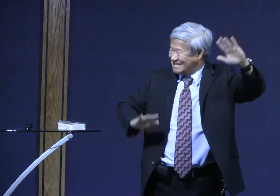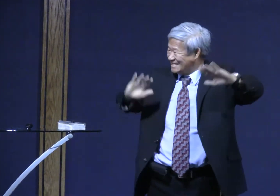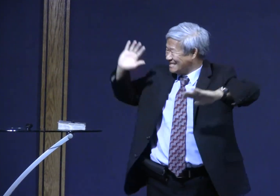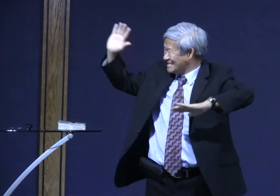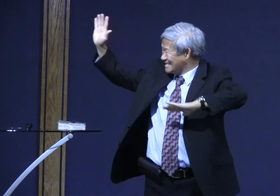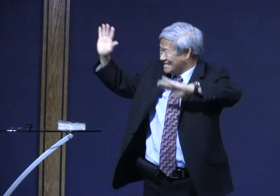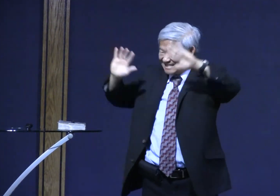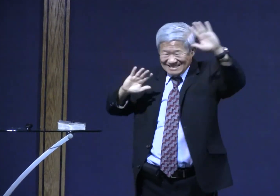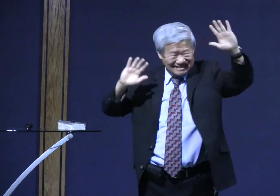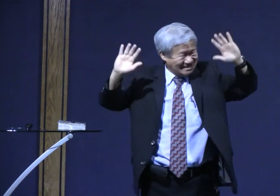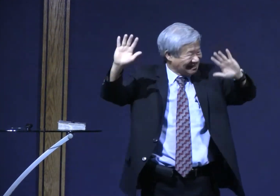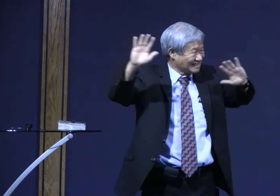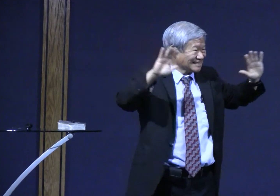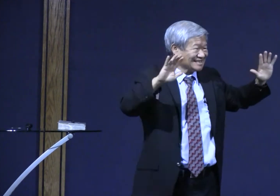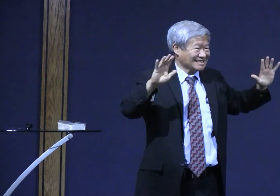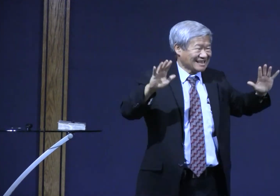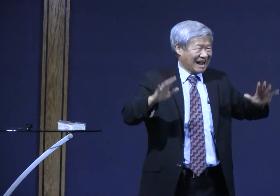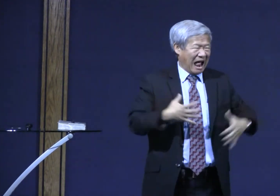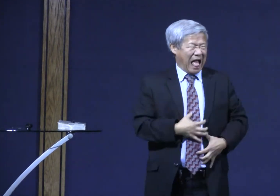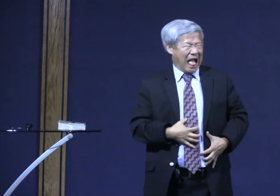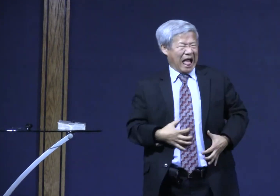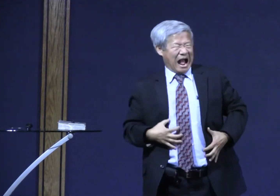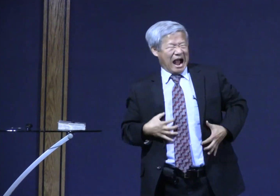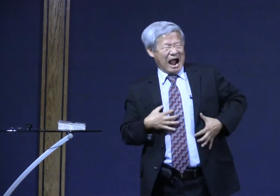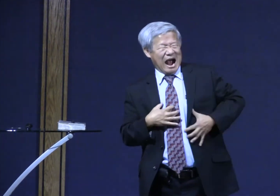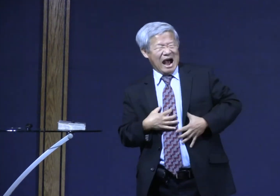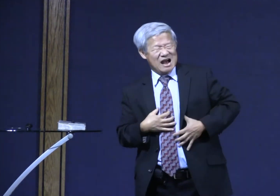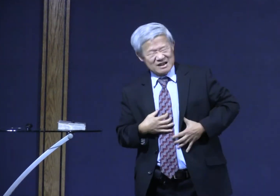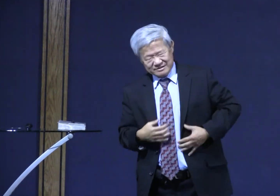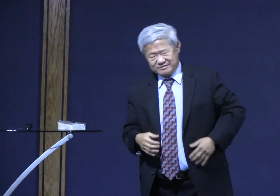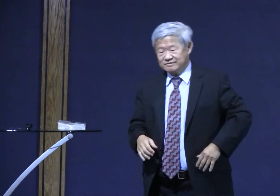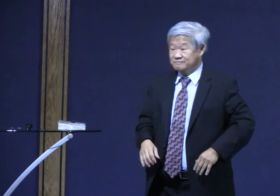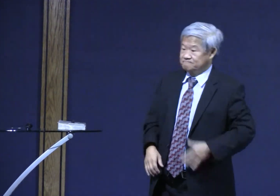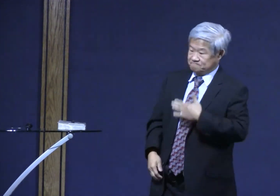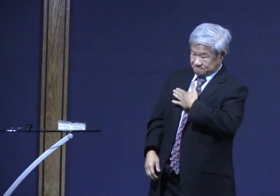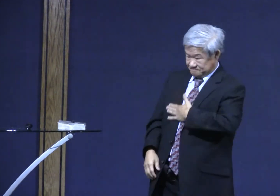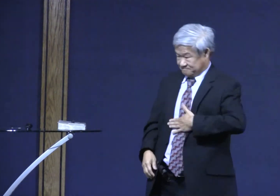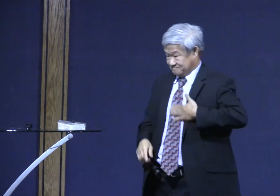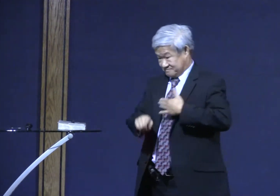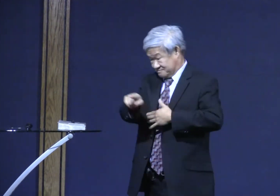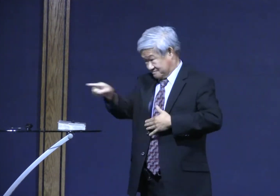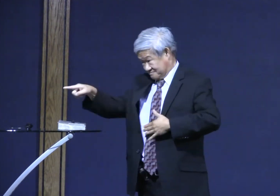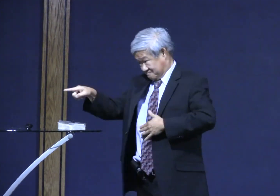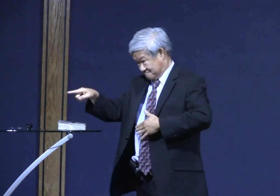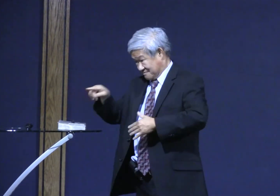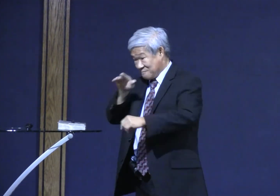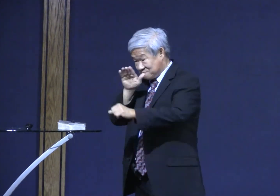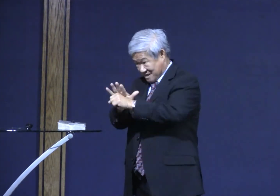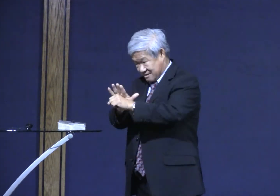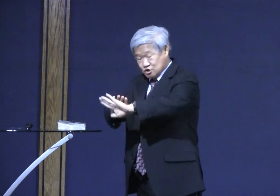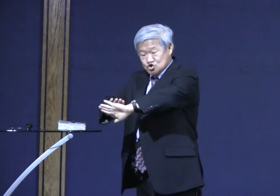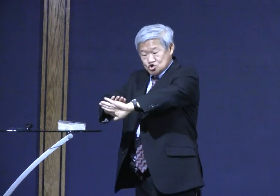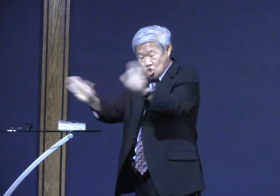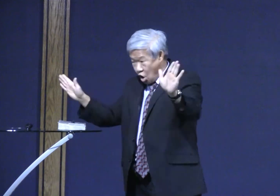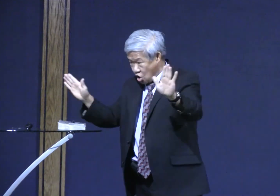People put on their Christian masks. And that's disgusting. So please,